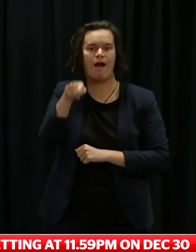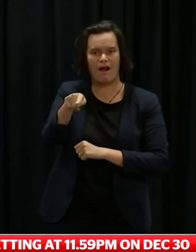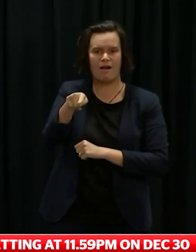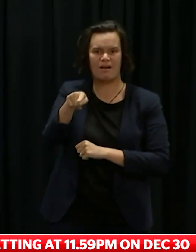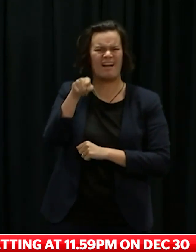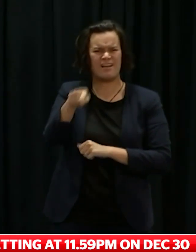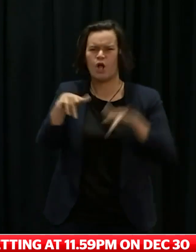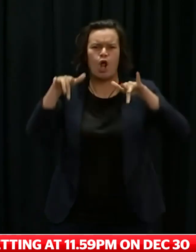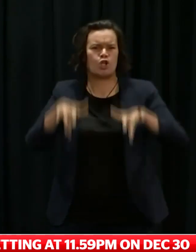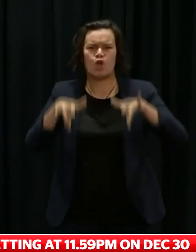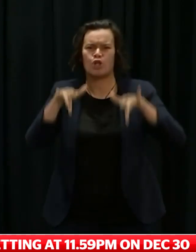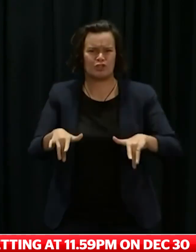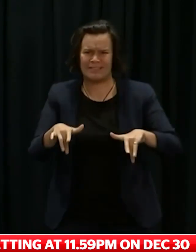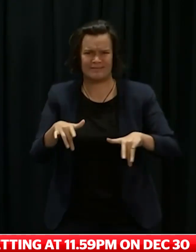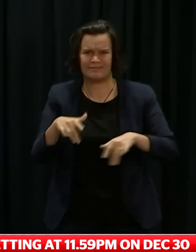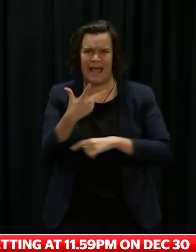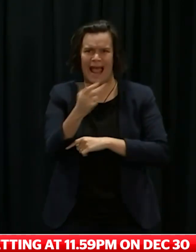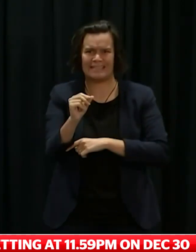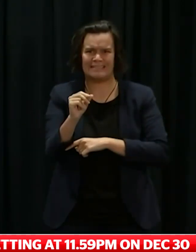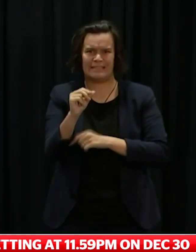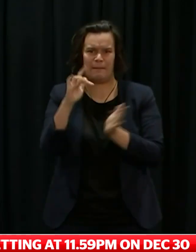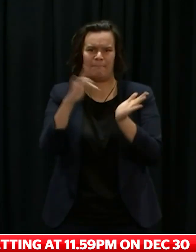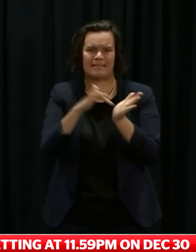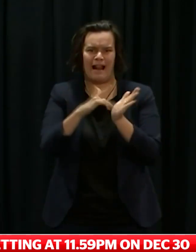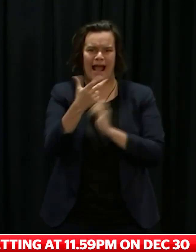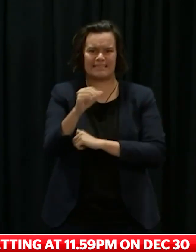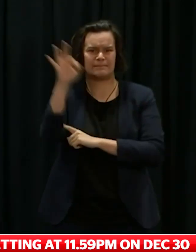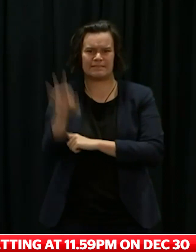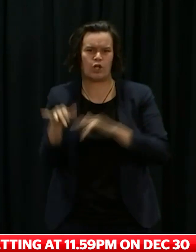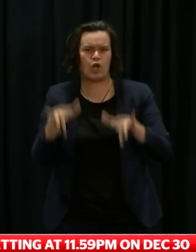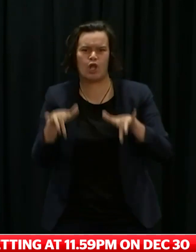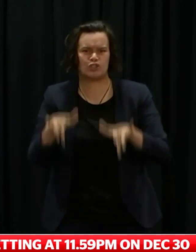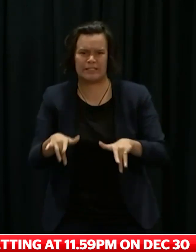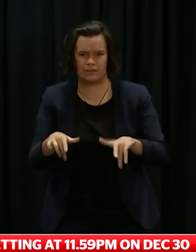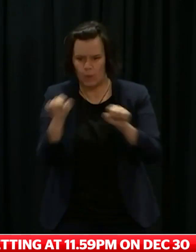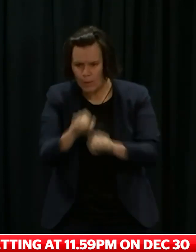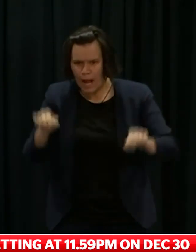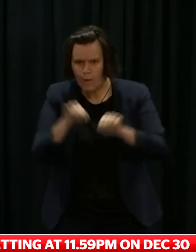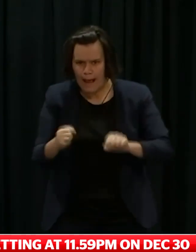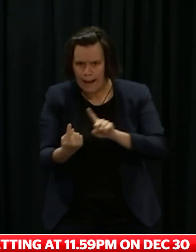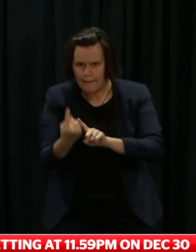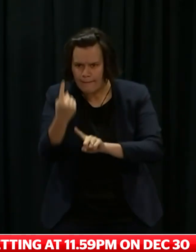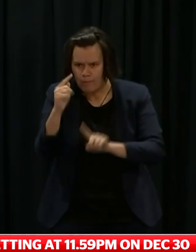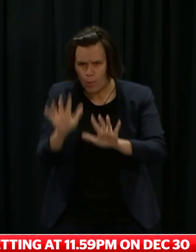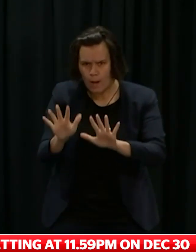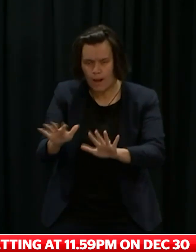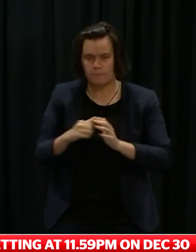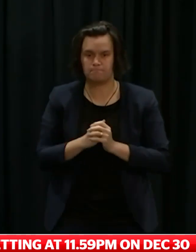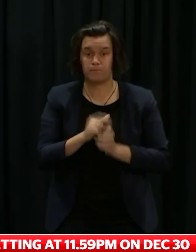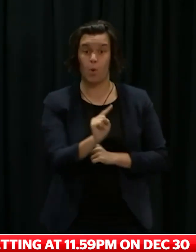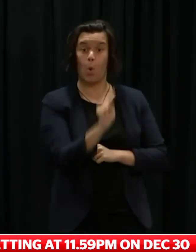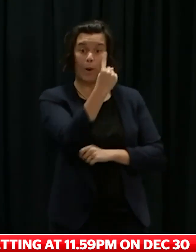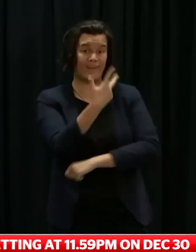to high 80s to the end of December. Secondly, while Auckland is one of the most highly vaccinated regions,